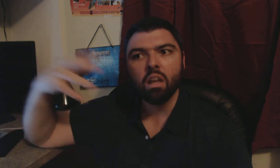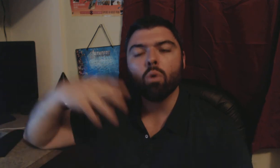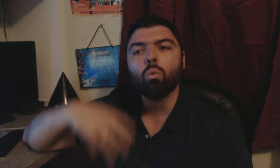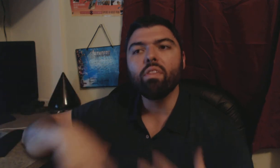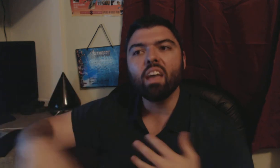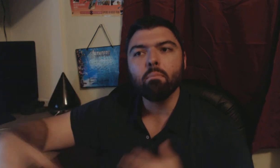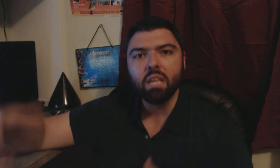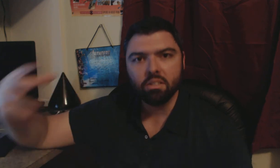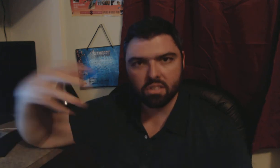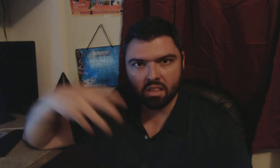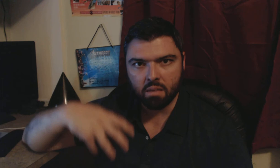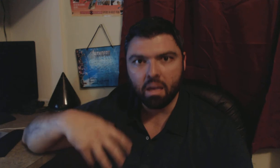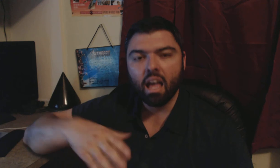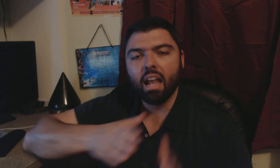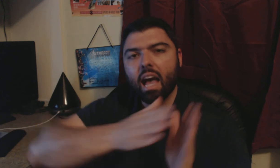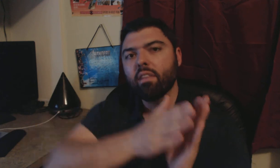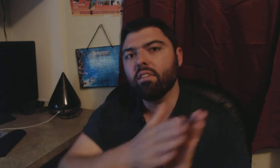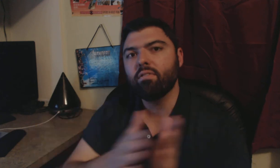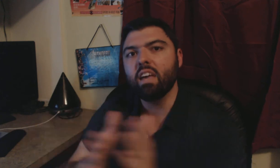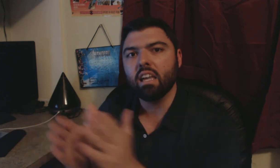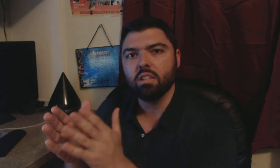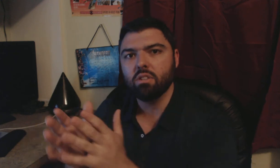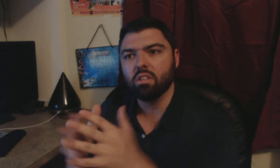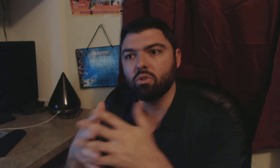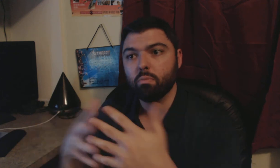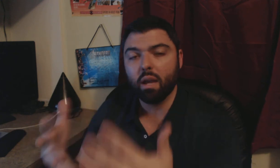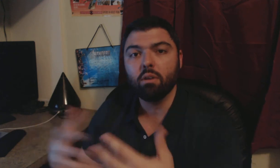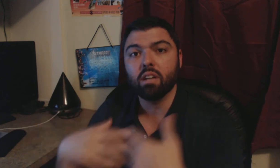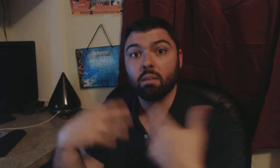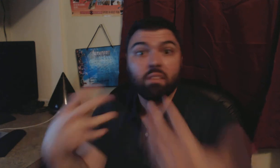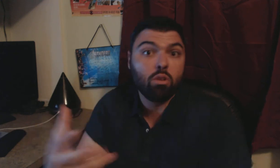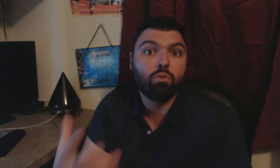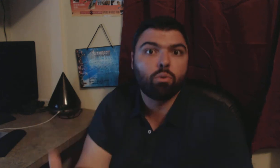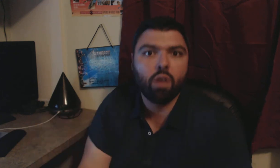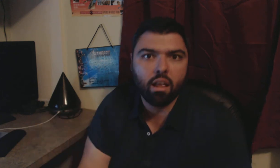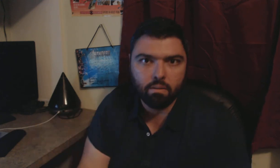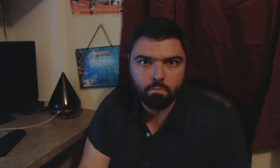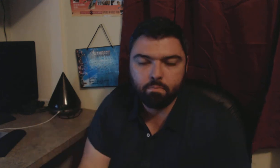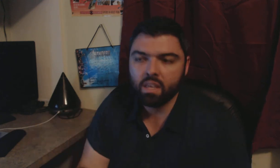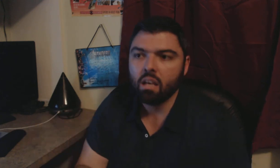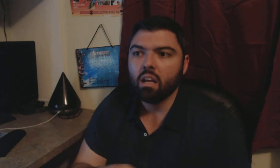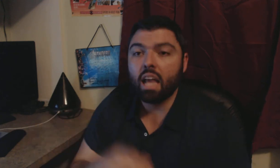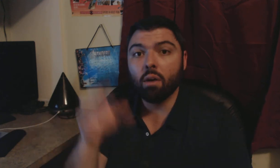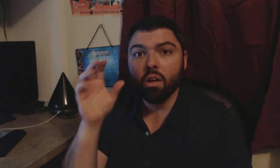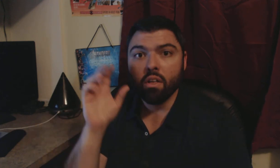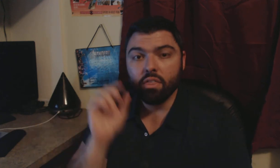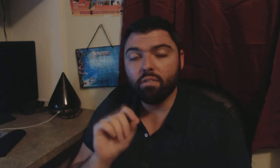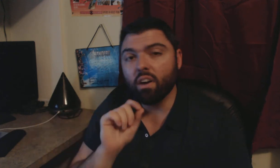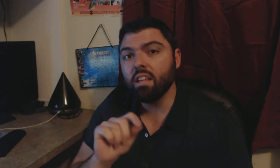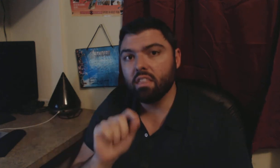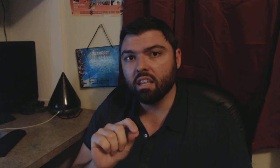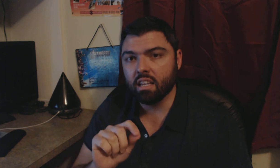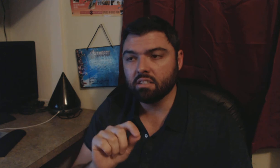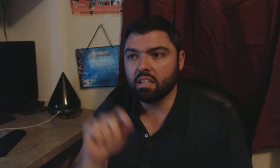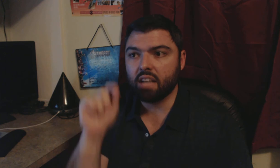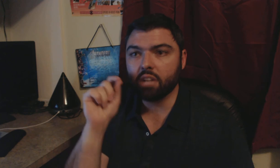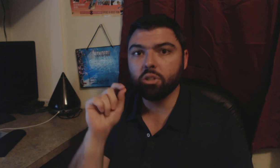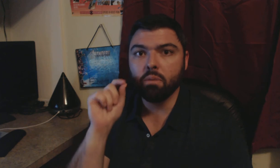what that means to them and how they fit into this new paradigm that you've created now the funny thing is it's actually